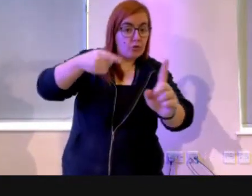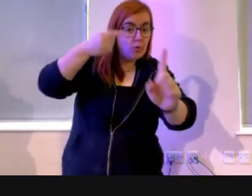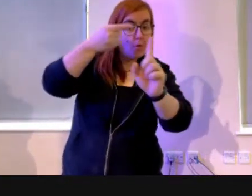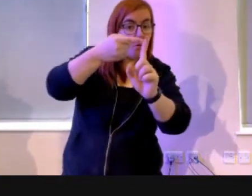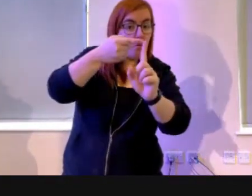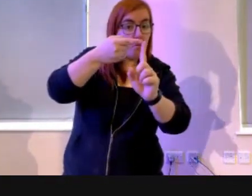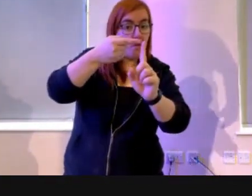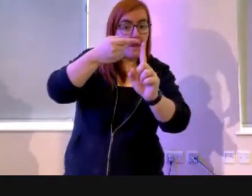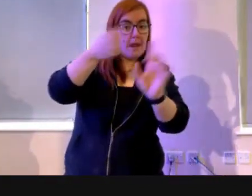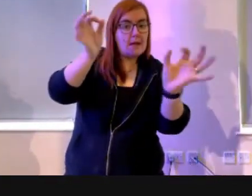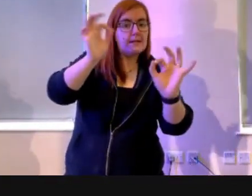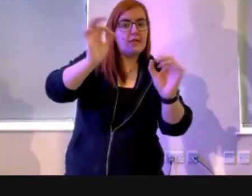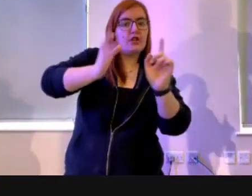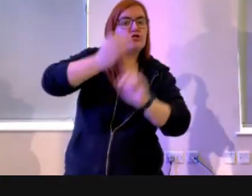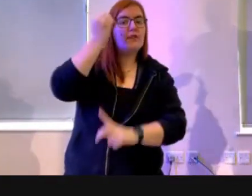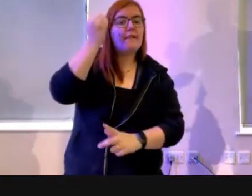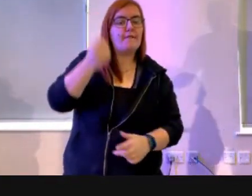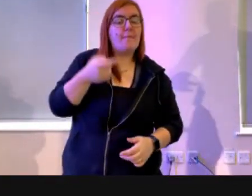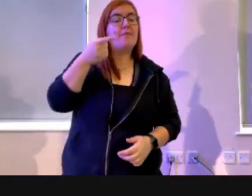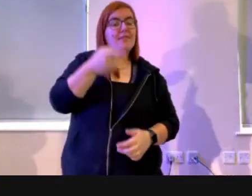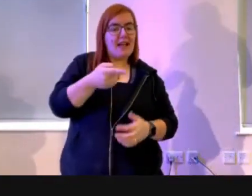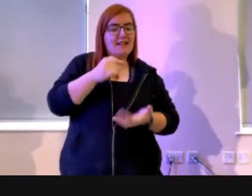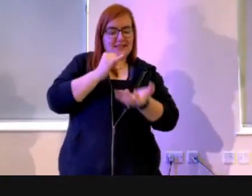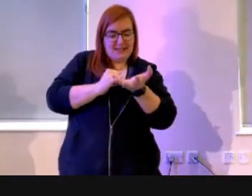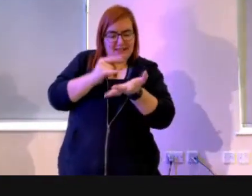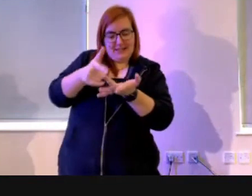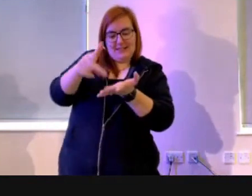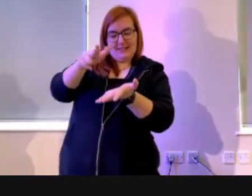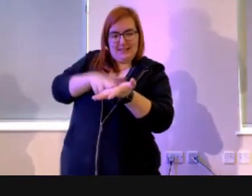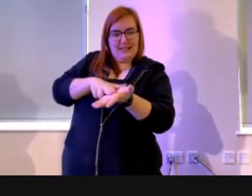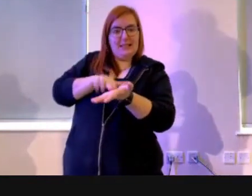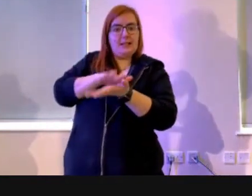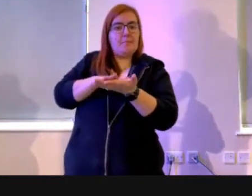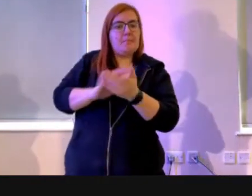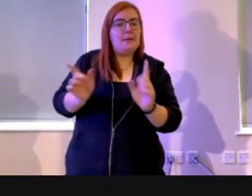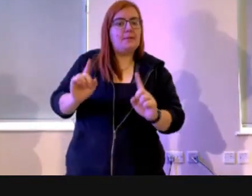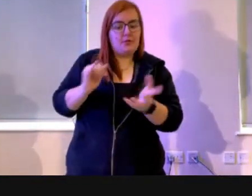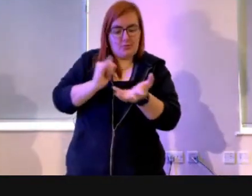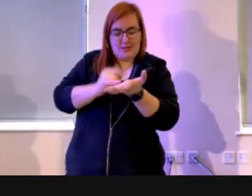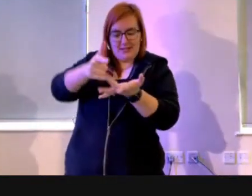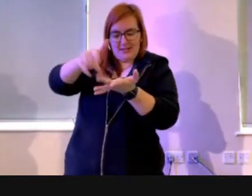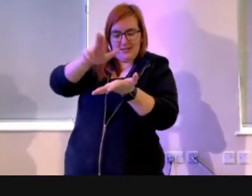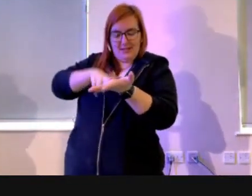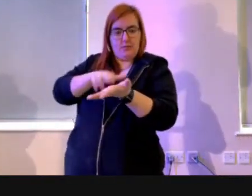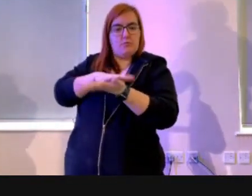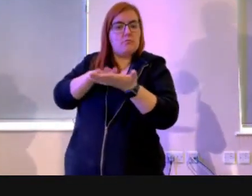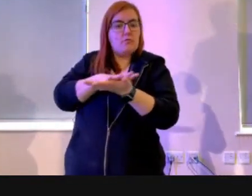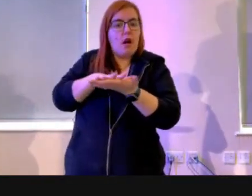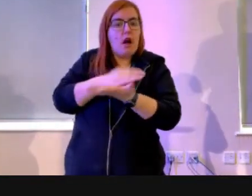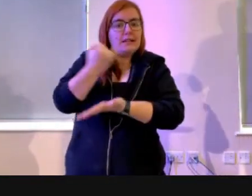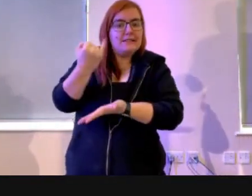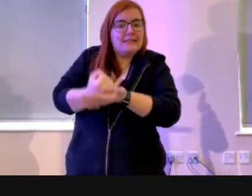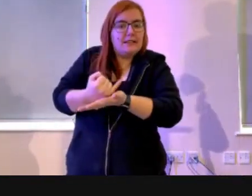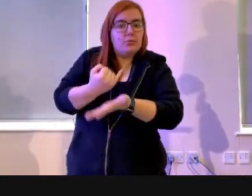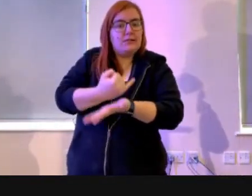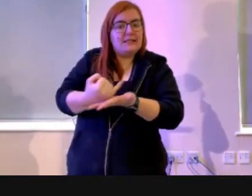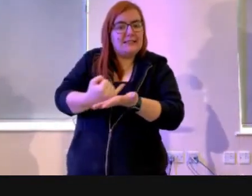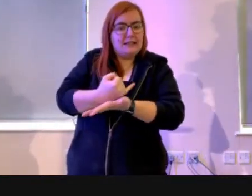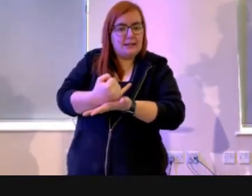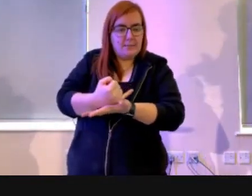That is sin in the Bible. And we're going to look at, in a moment, the first use of that word